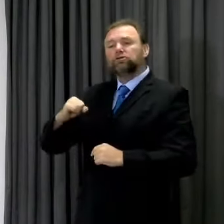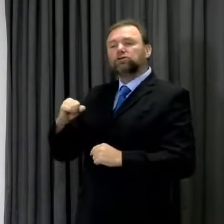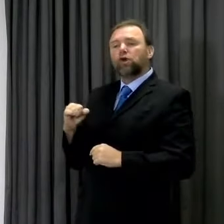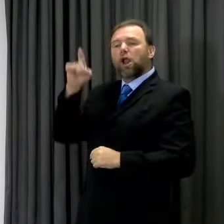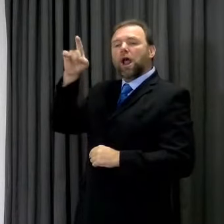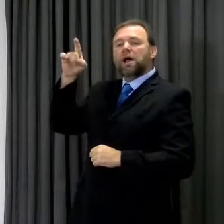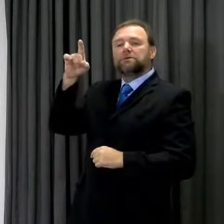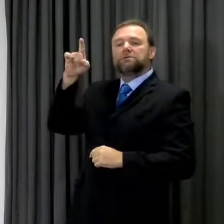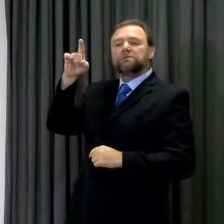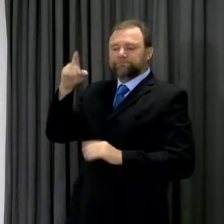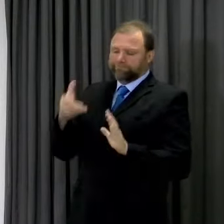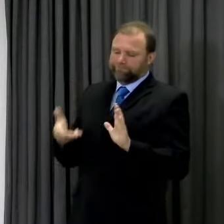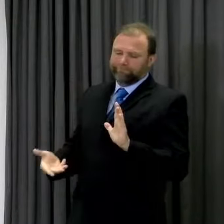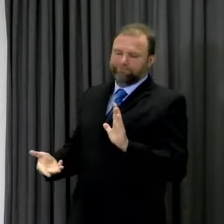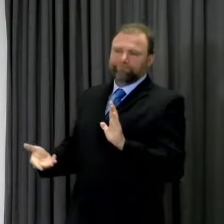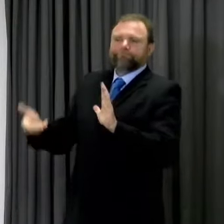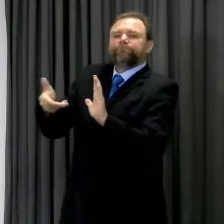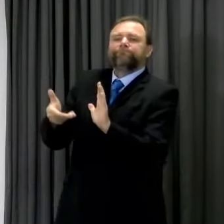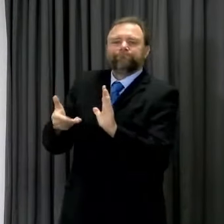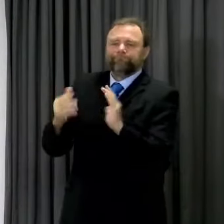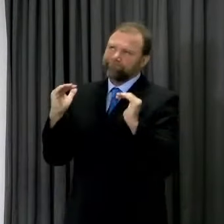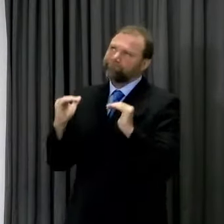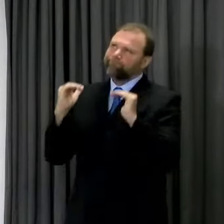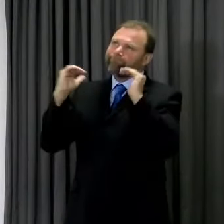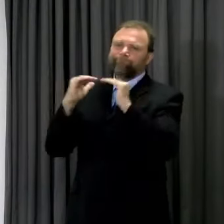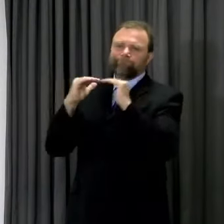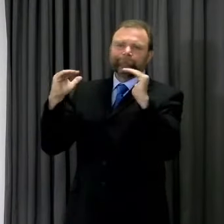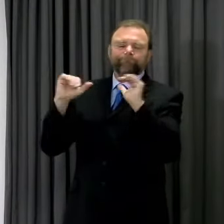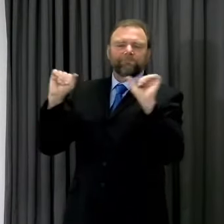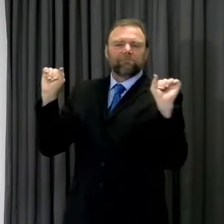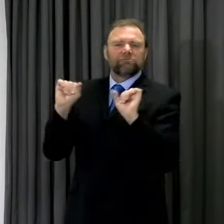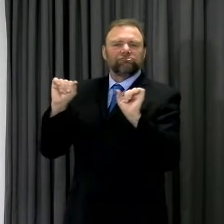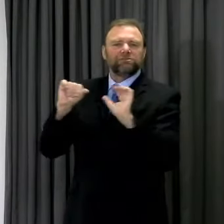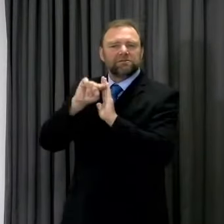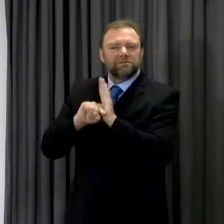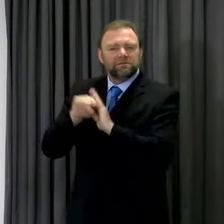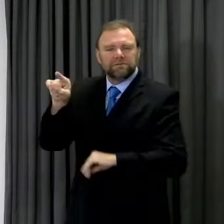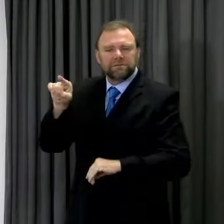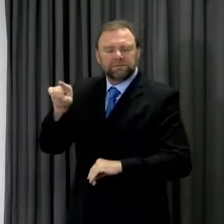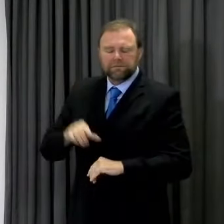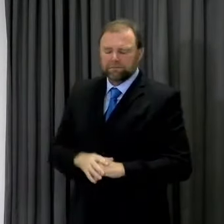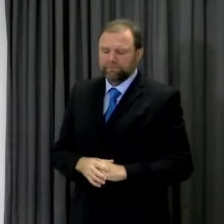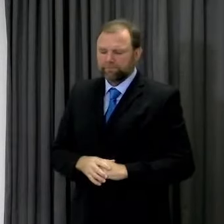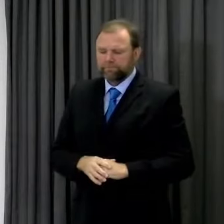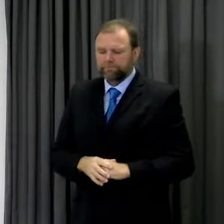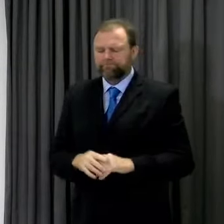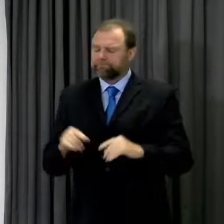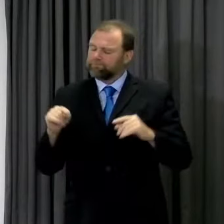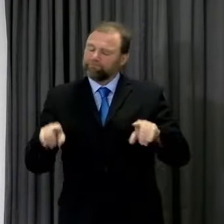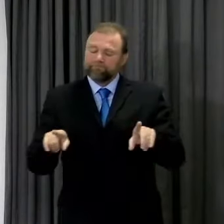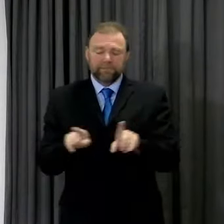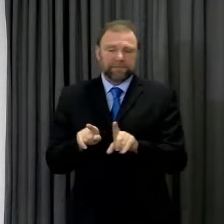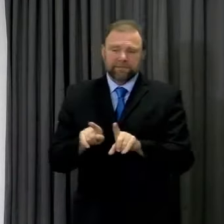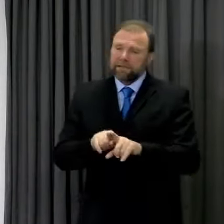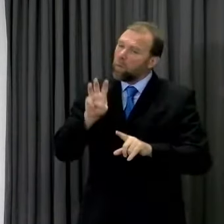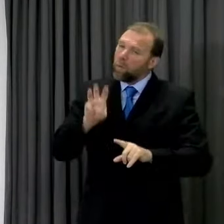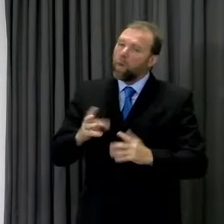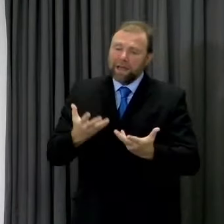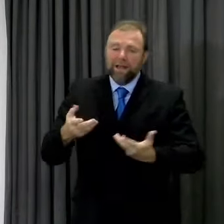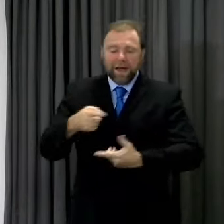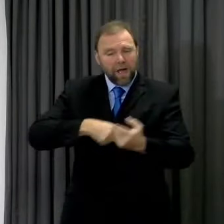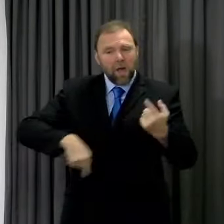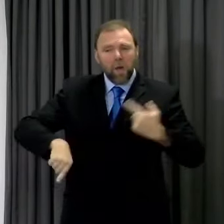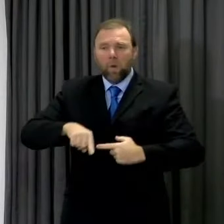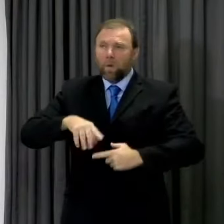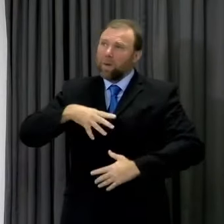highest level restrictions there. We, too, now here in Wales, need to